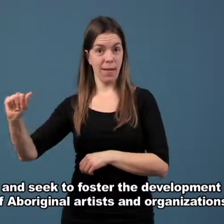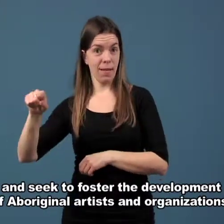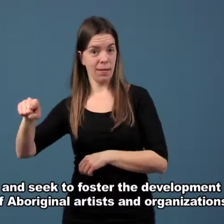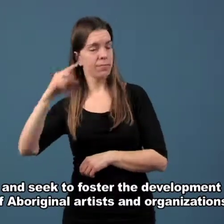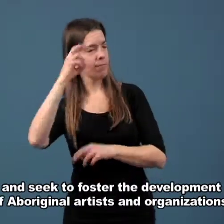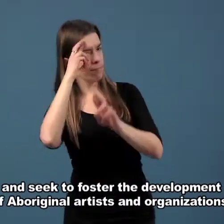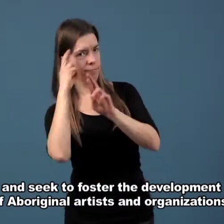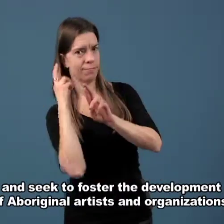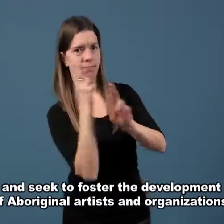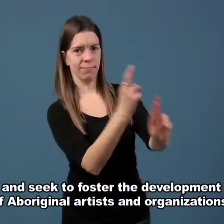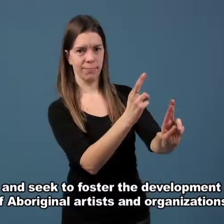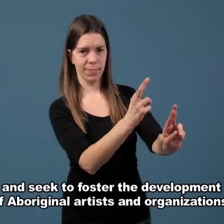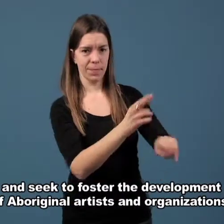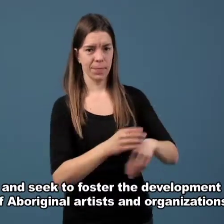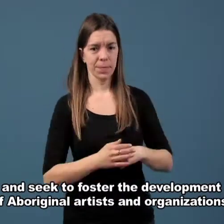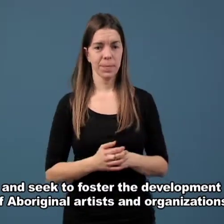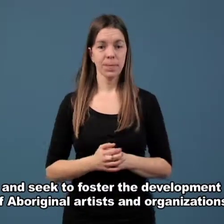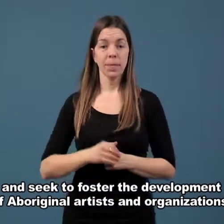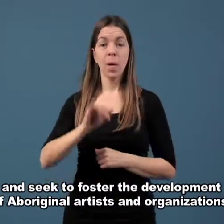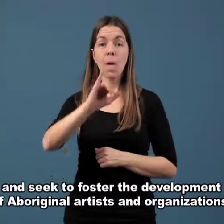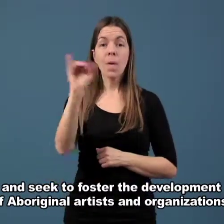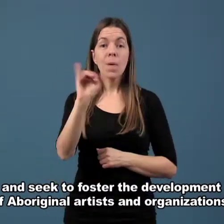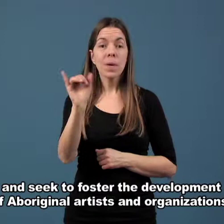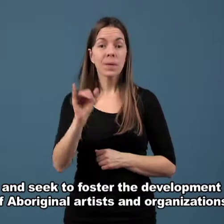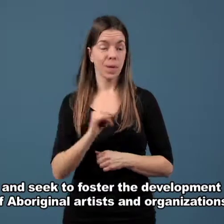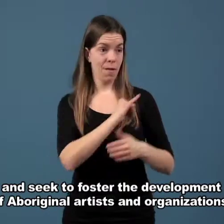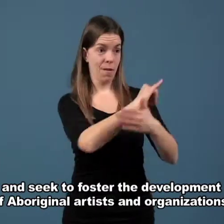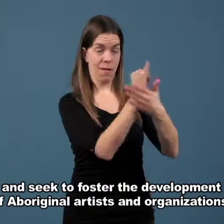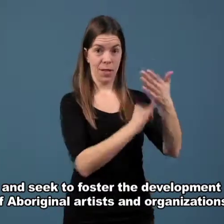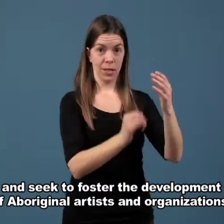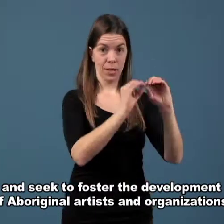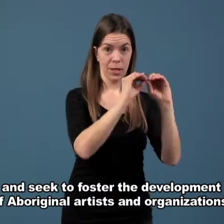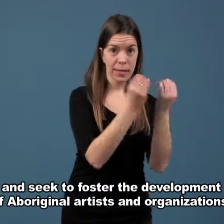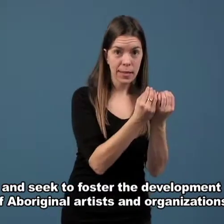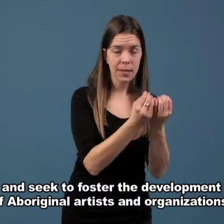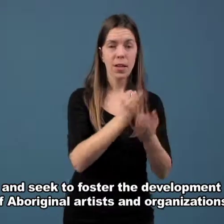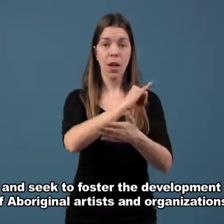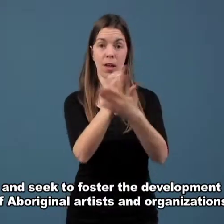and seek to foster the development of Aboriginal artists and organizations.